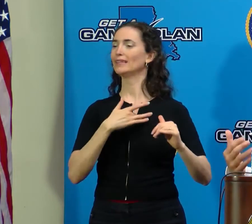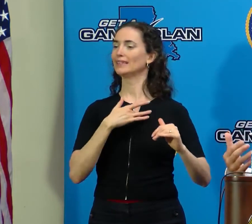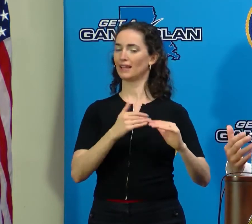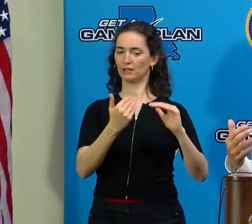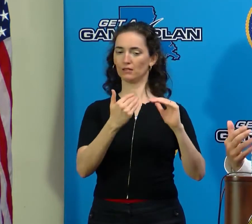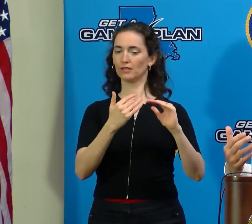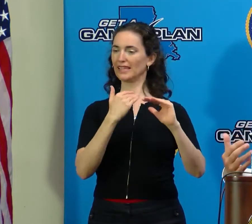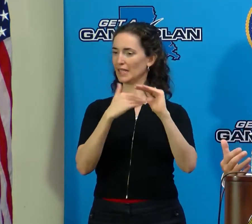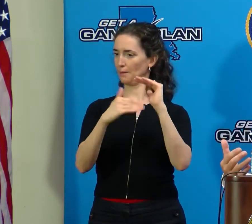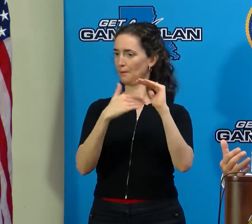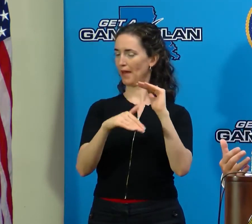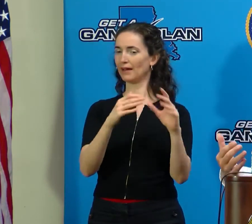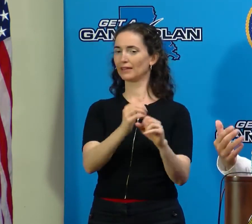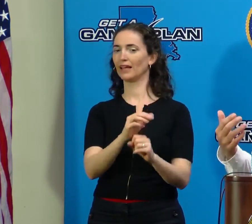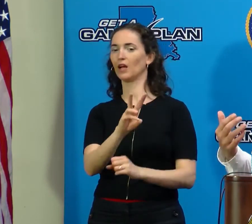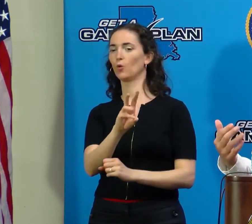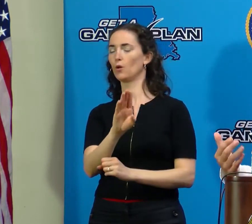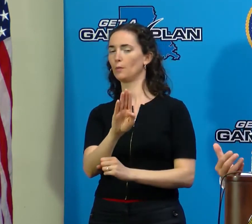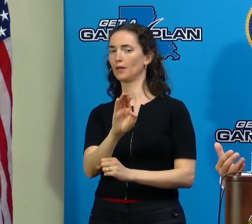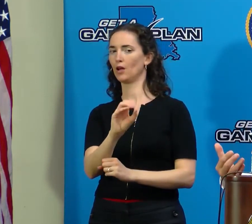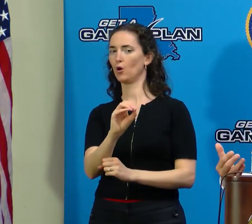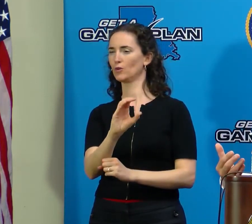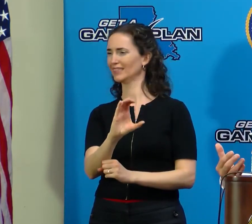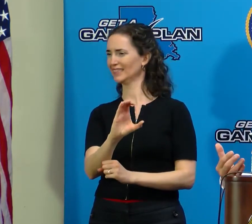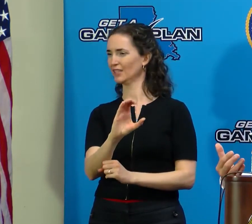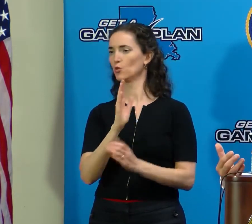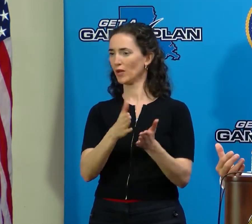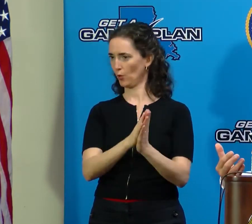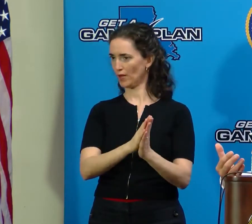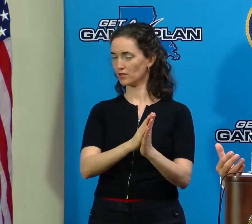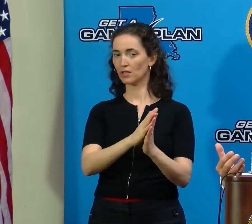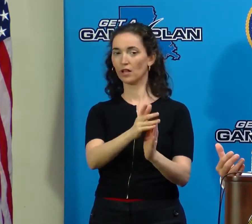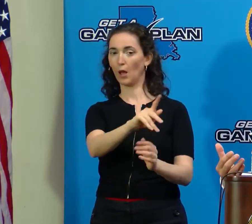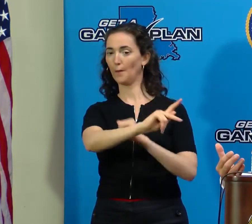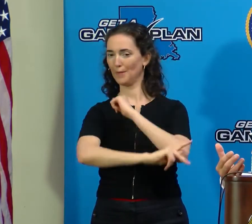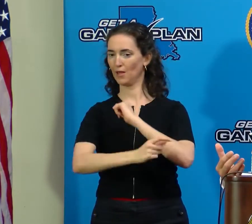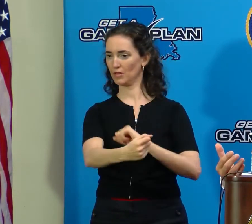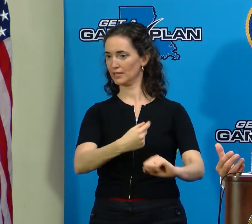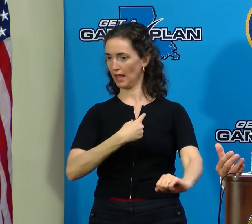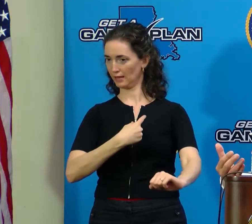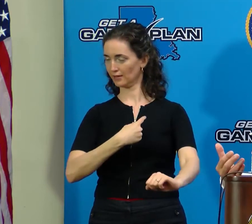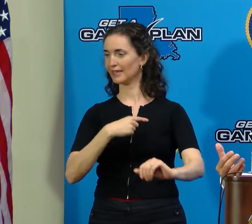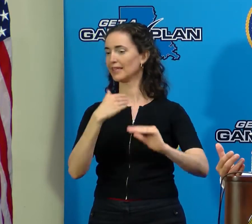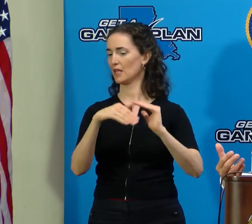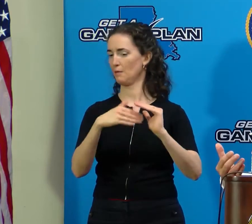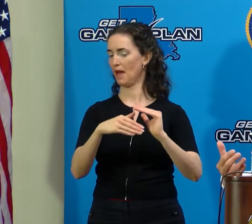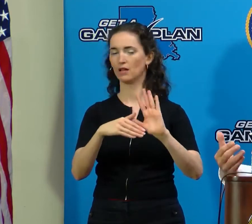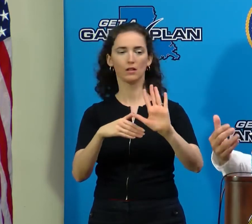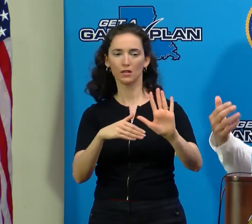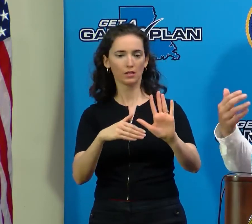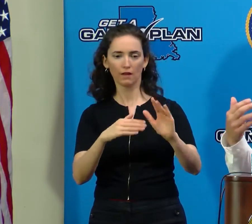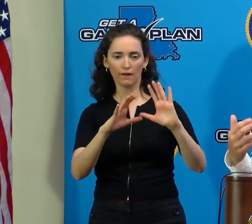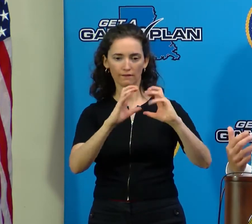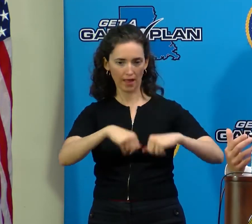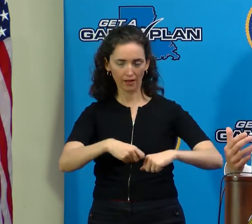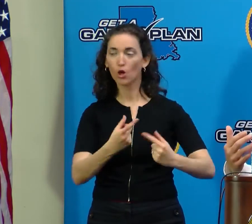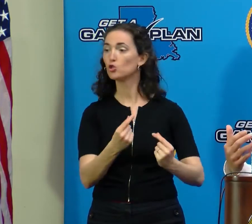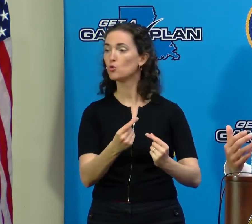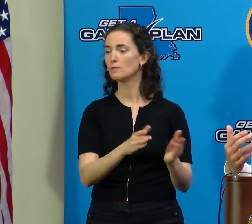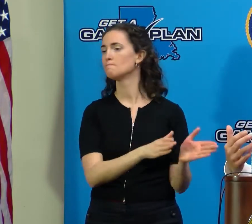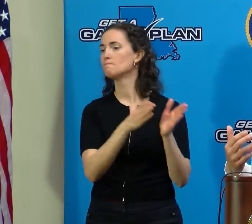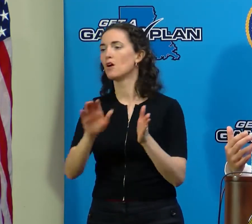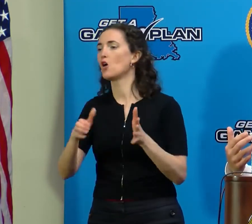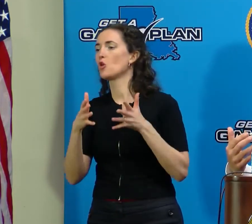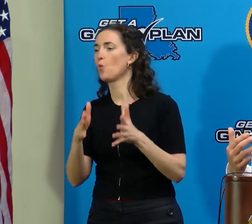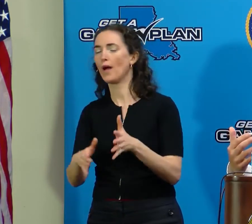receive from the parishes, but we very quickly had a workaround where they could continue to